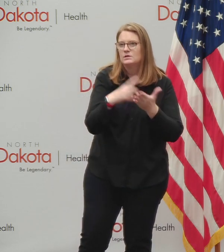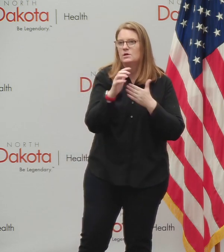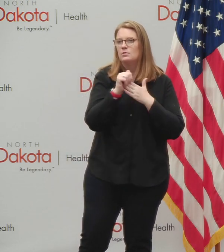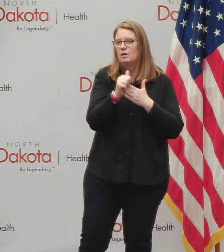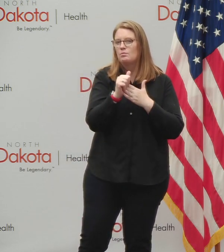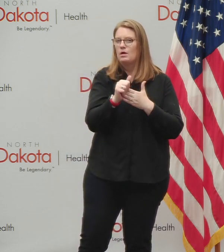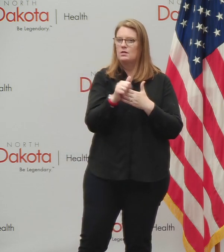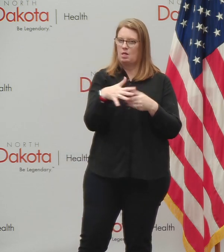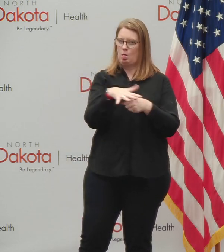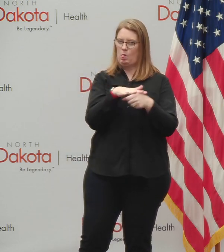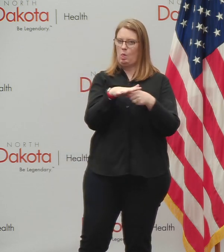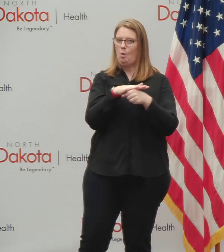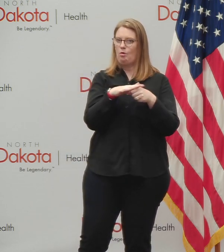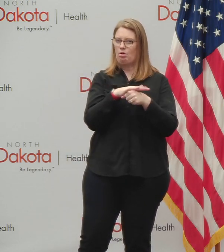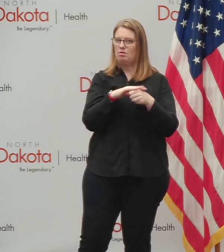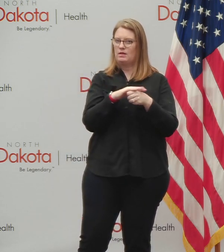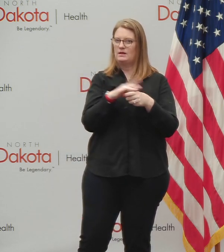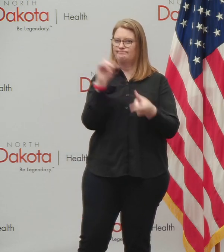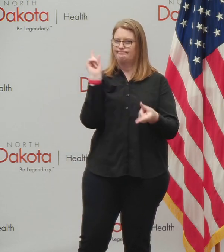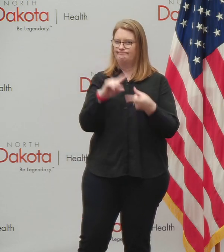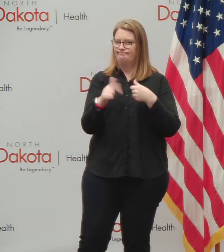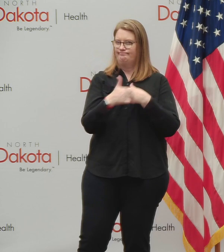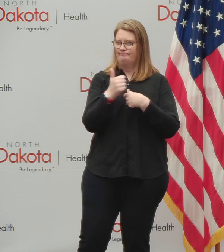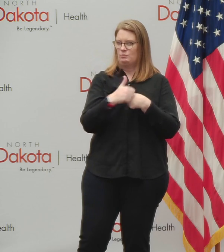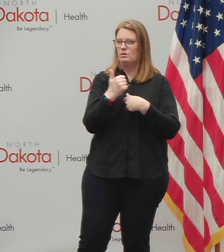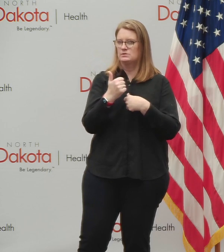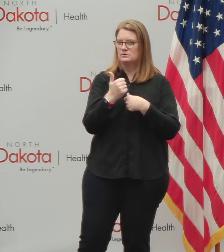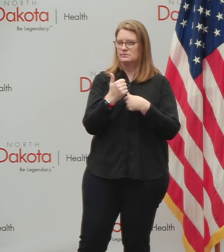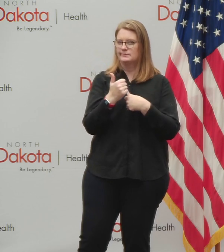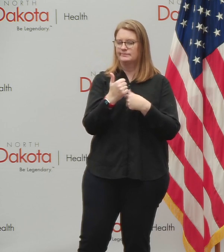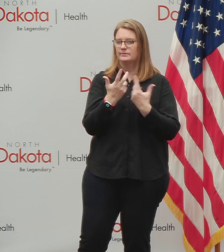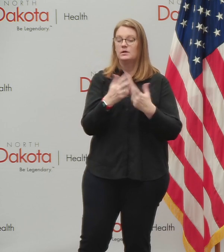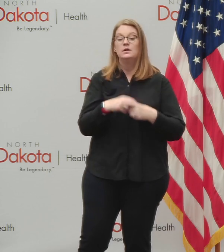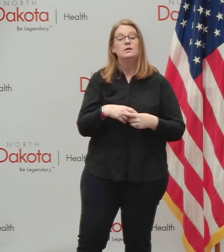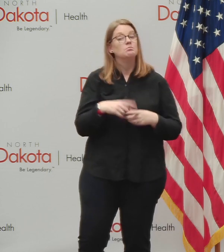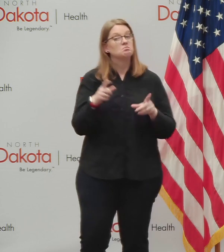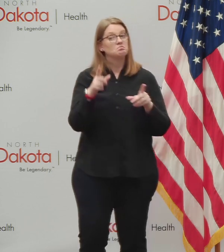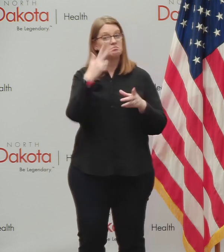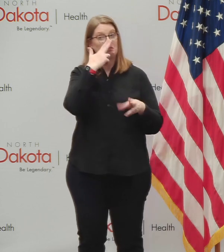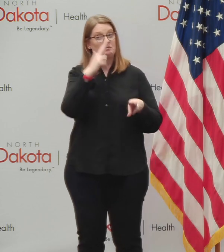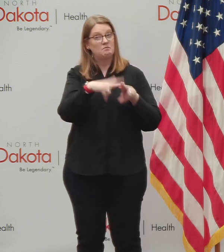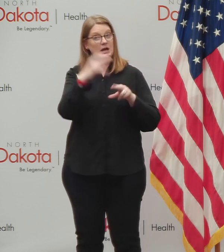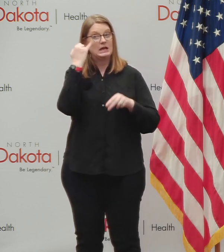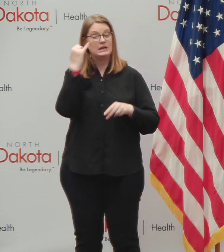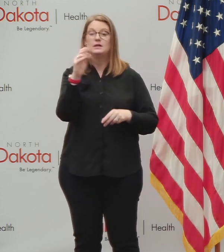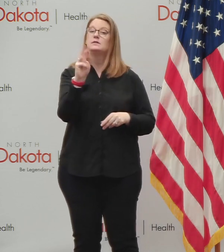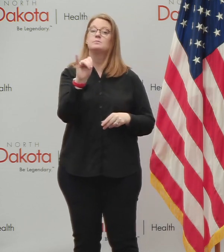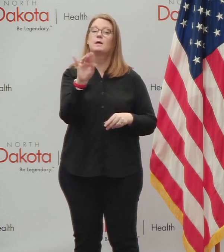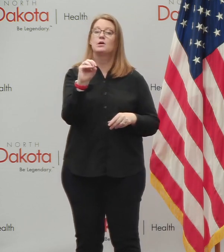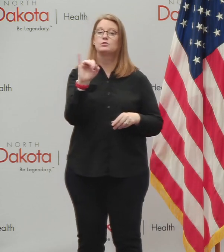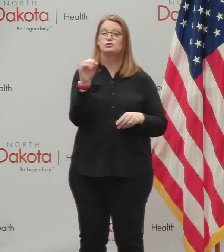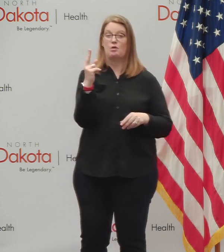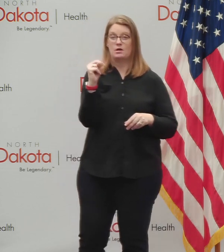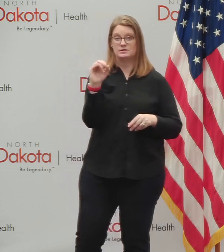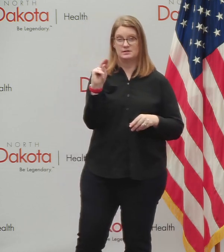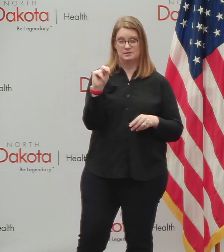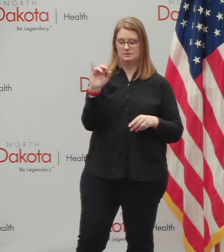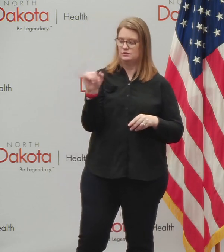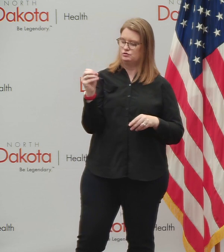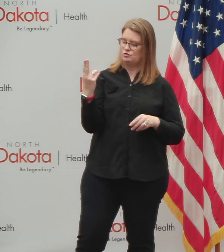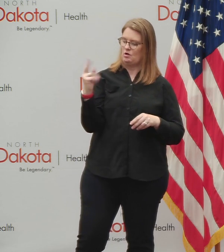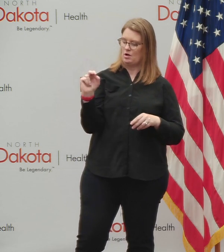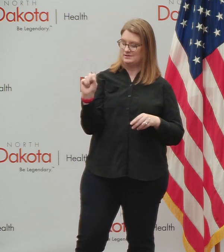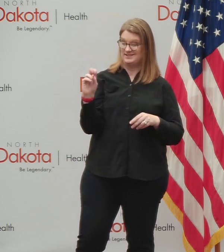mitigation, uh, measures. Uh, we also heard some very fun ideas, uh, Mayor Johnson from Devil's Lake had several, but one of them,